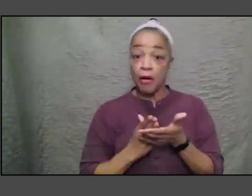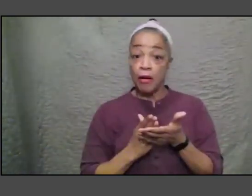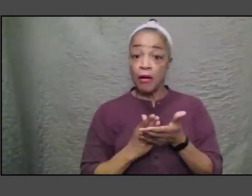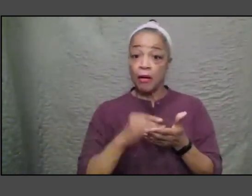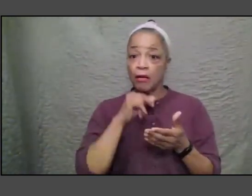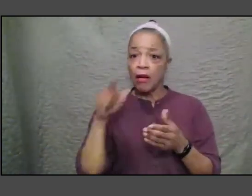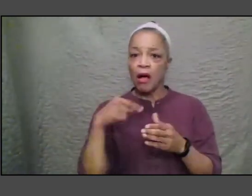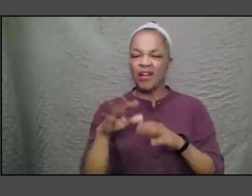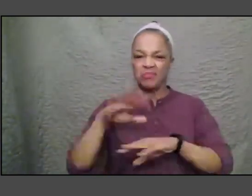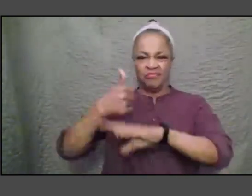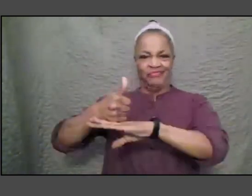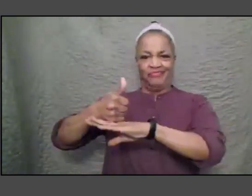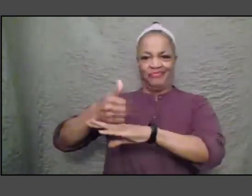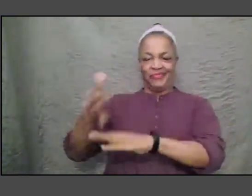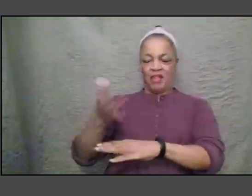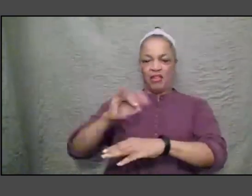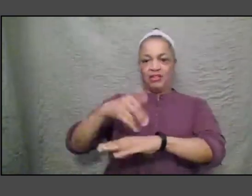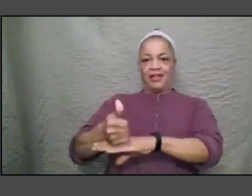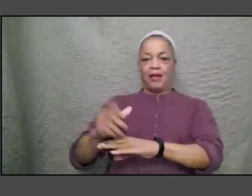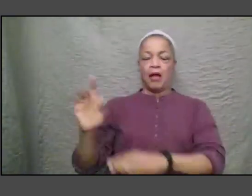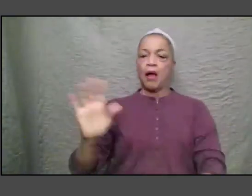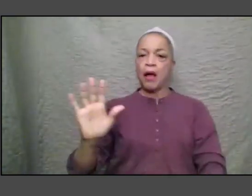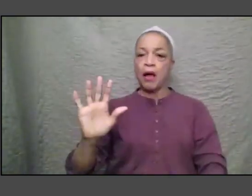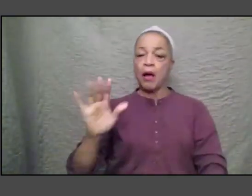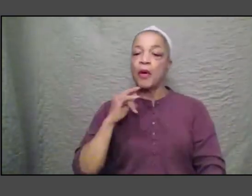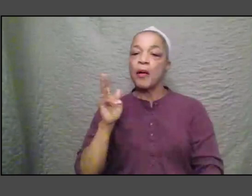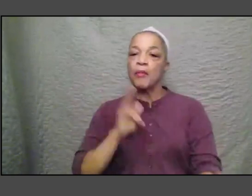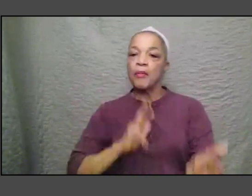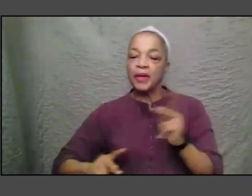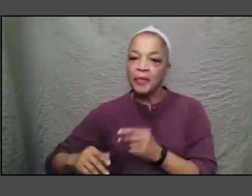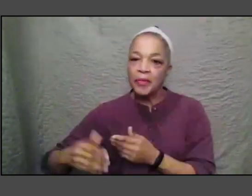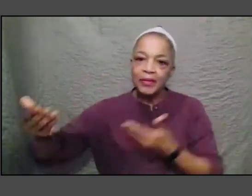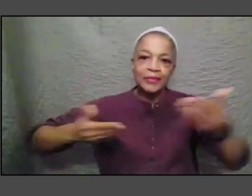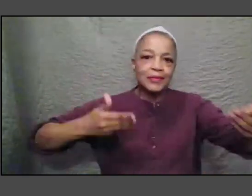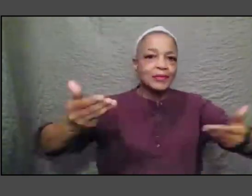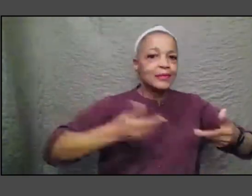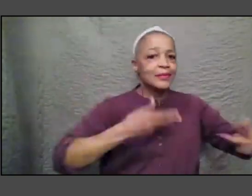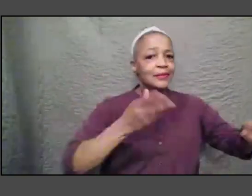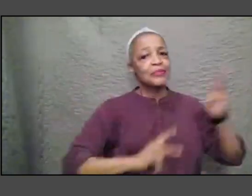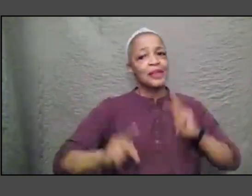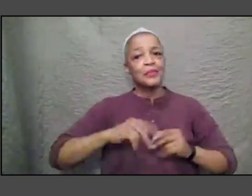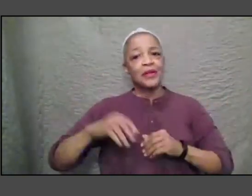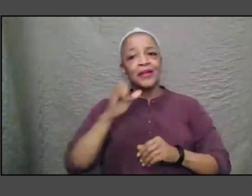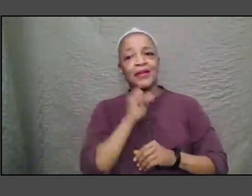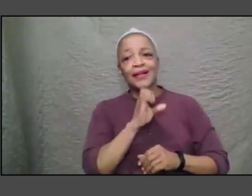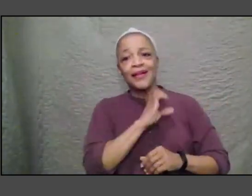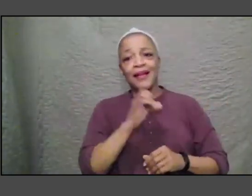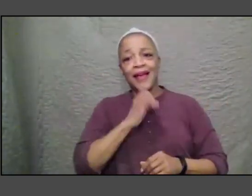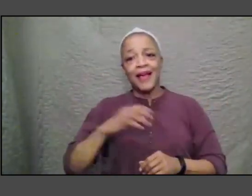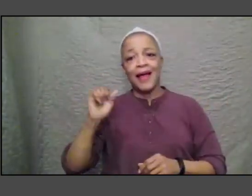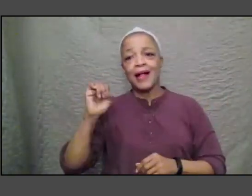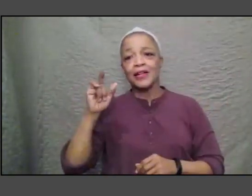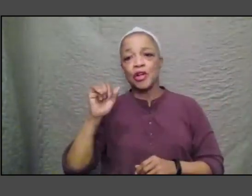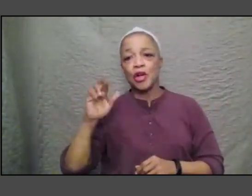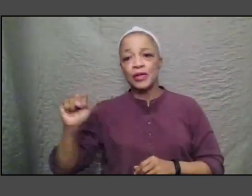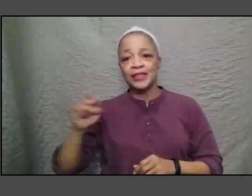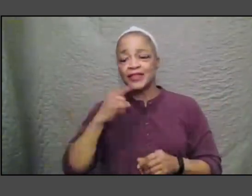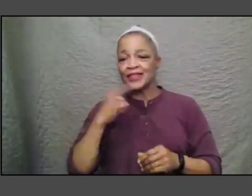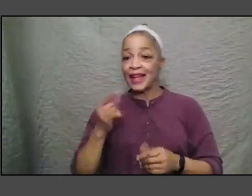it's bringing people and elders together to say now my story will be remembered now my family's name